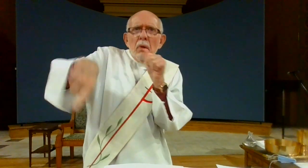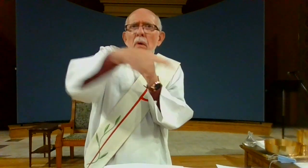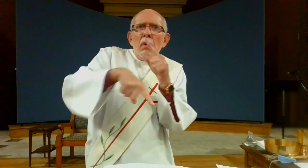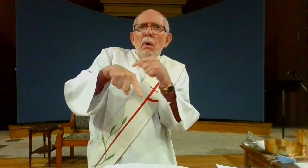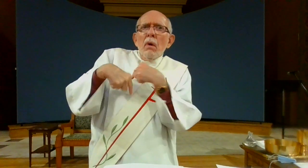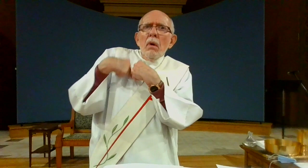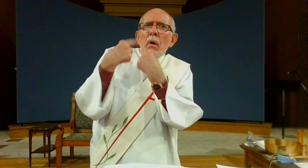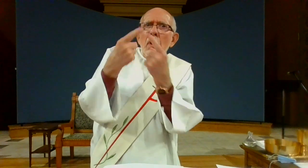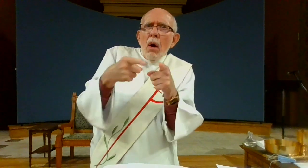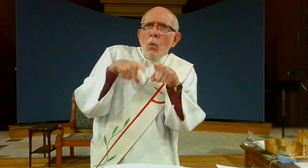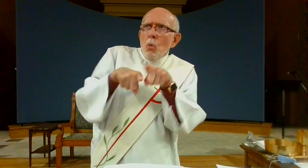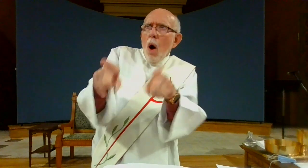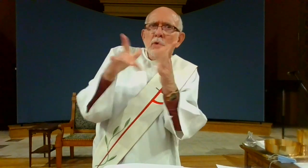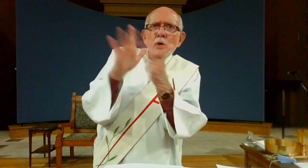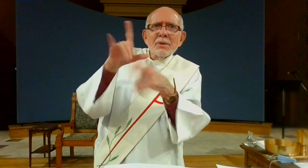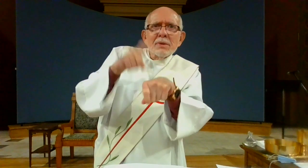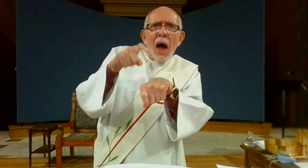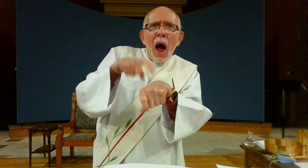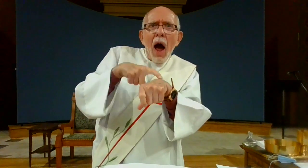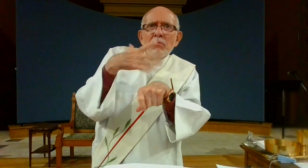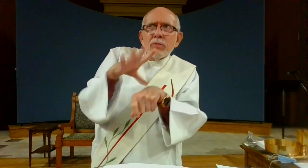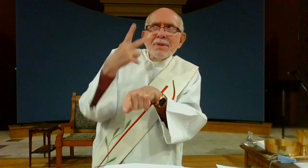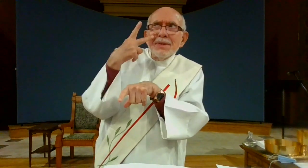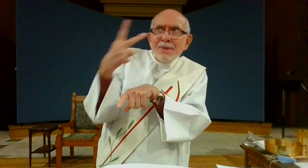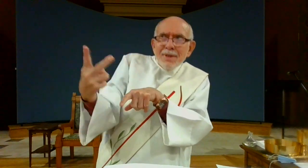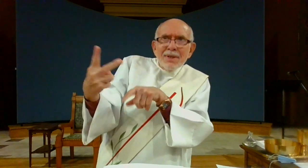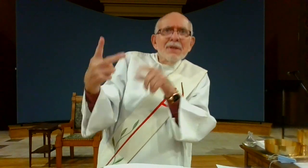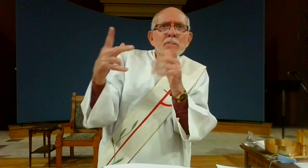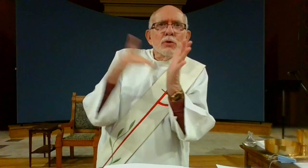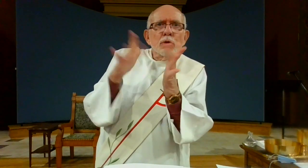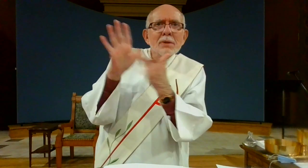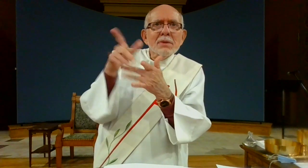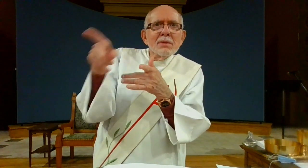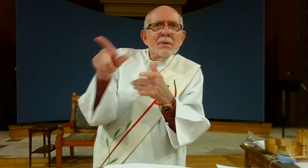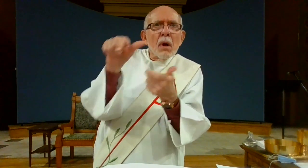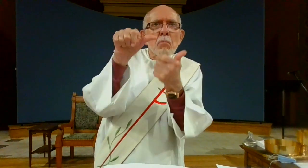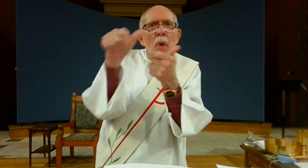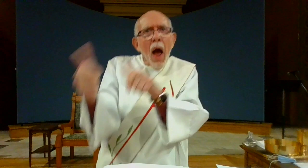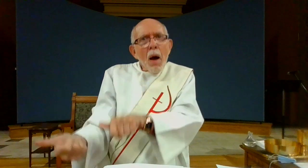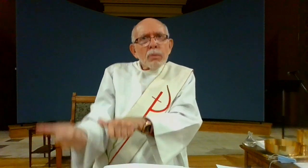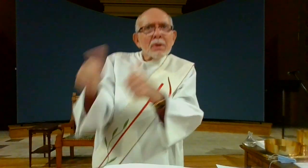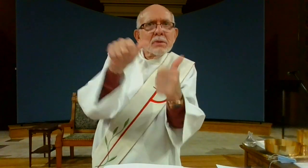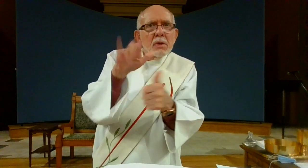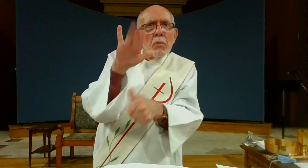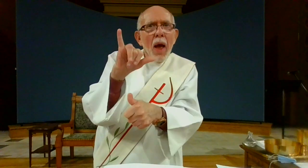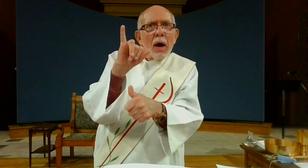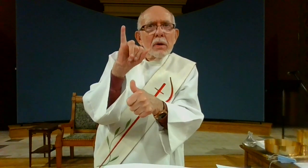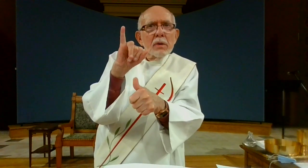they had to select someone who had been with Christ during his time of teaching they had seen Jesus'